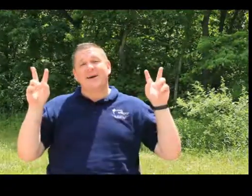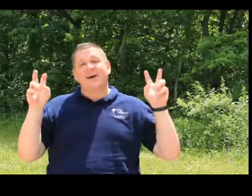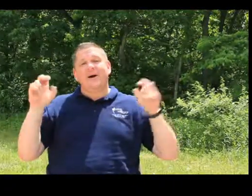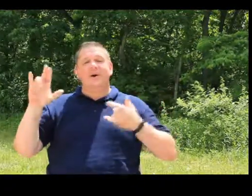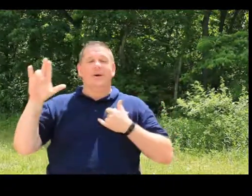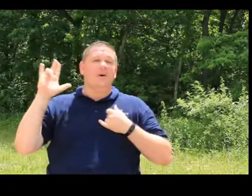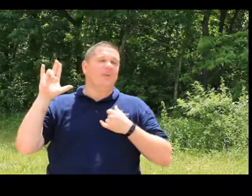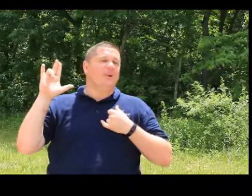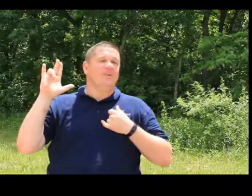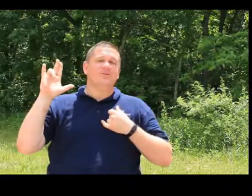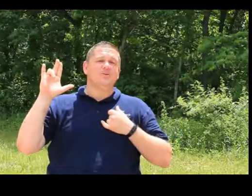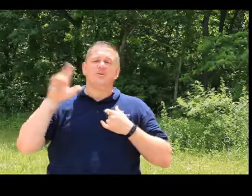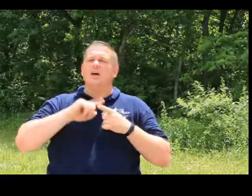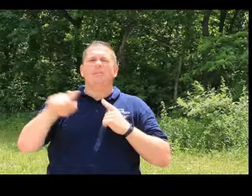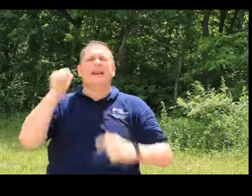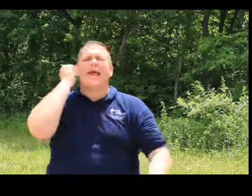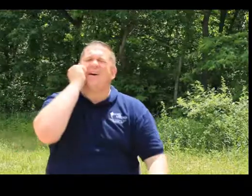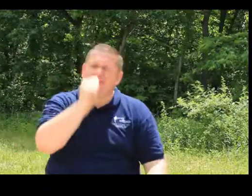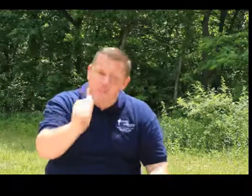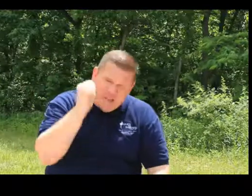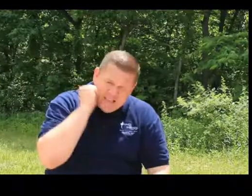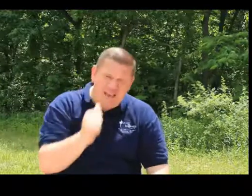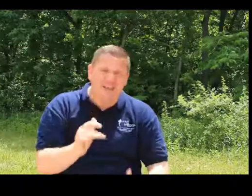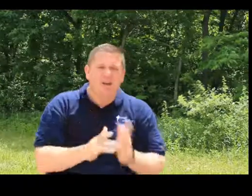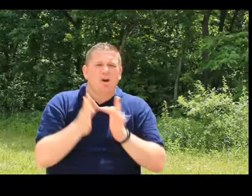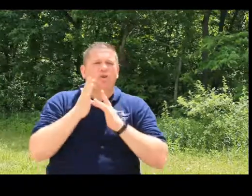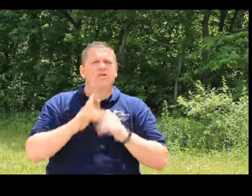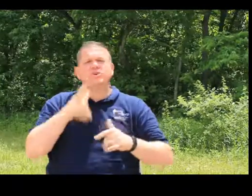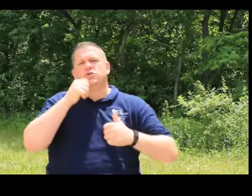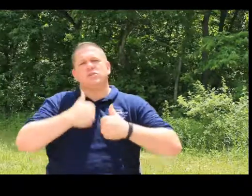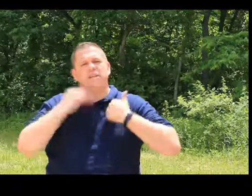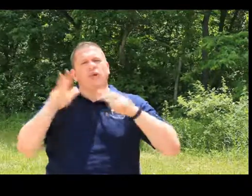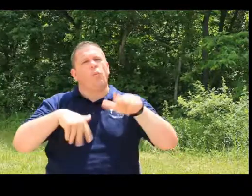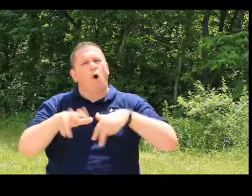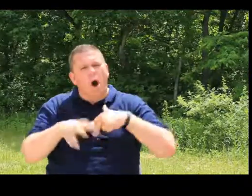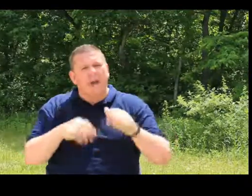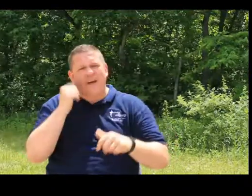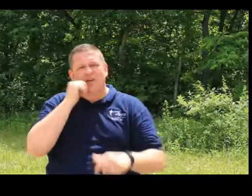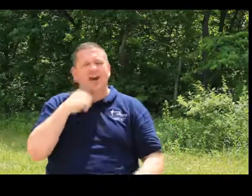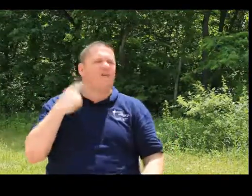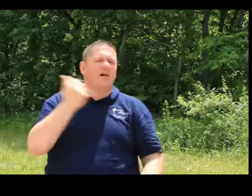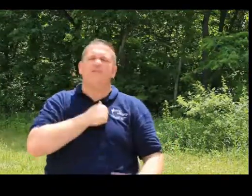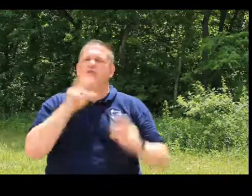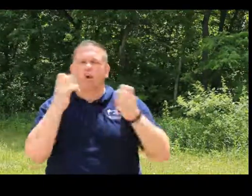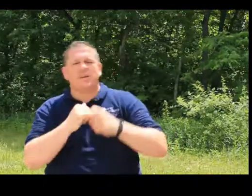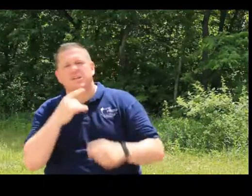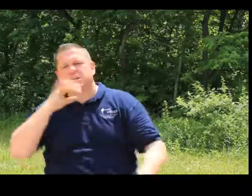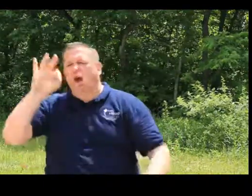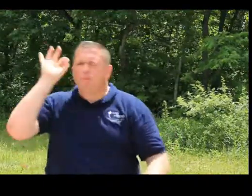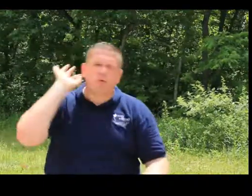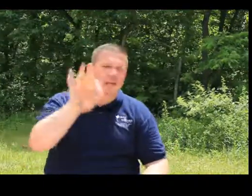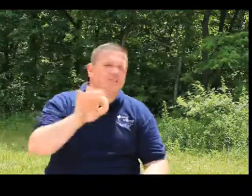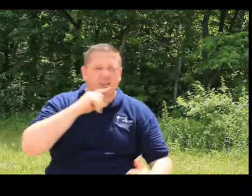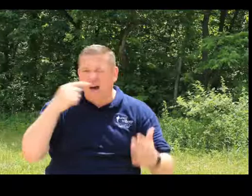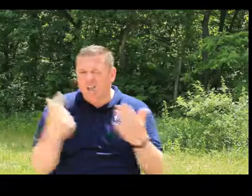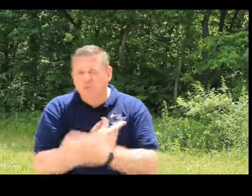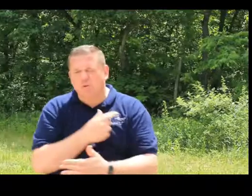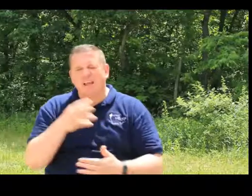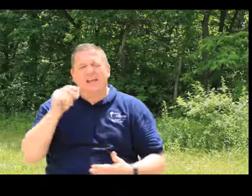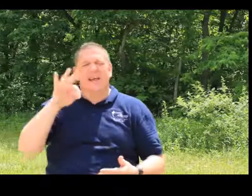You know, the goody tissues. But every day, Christians who live their walk every day. I love this quote that says, preach the gospel and